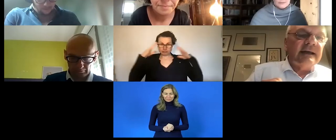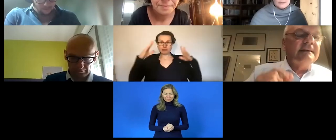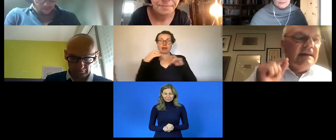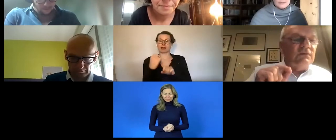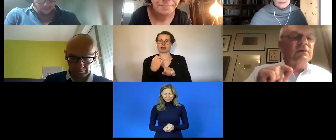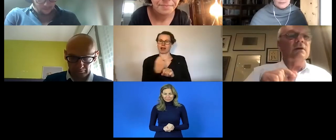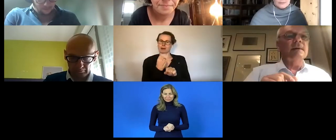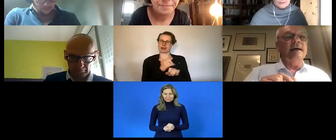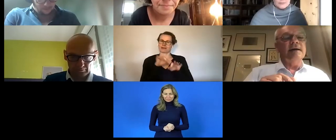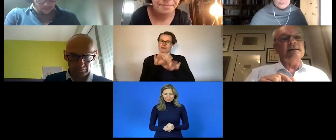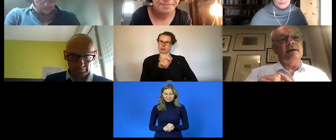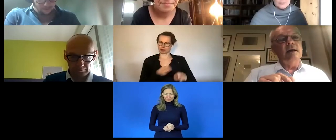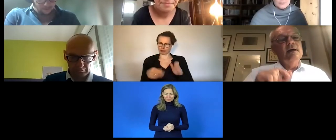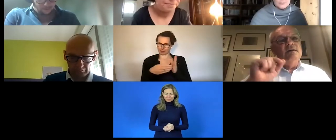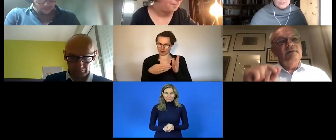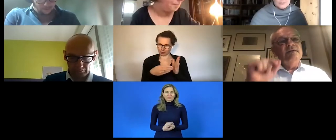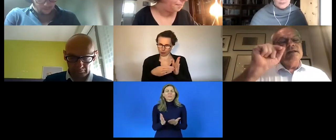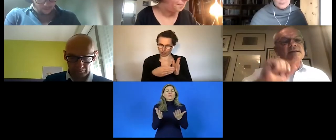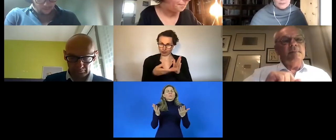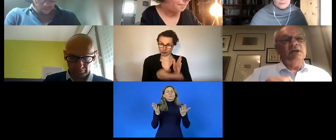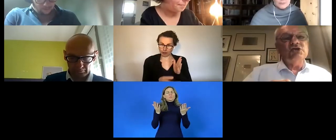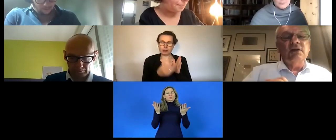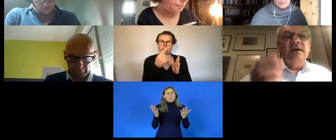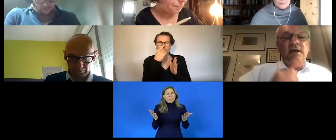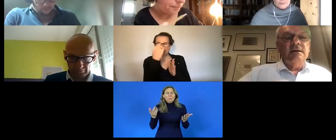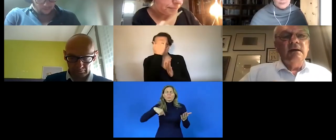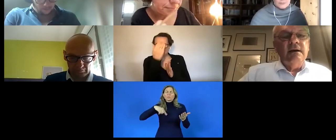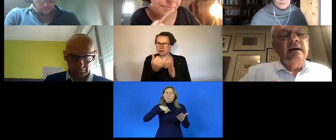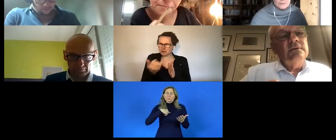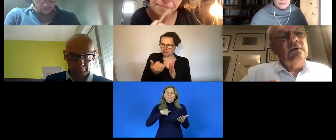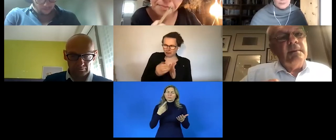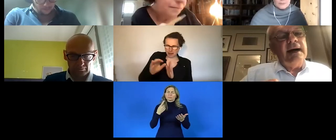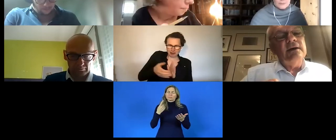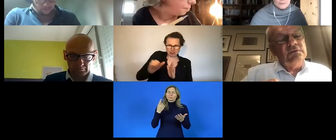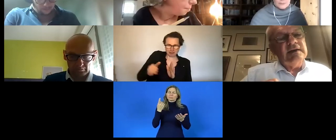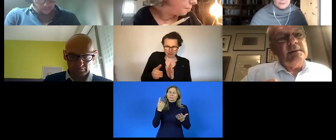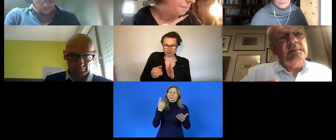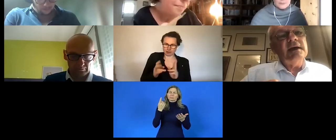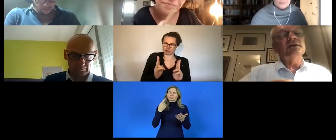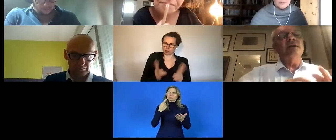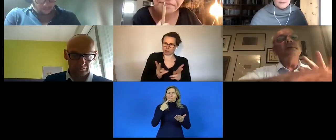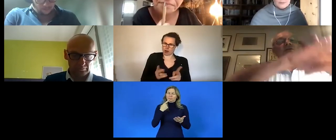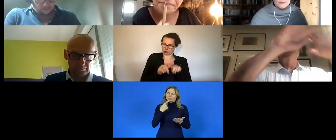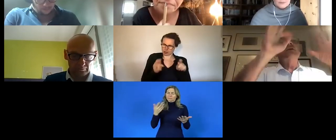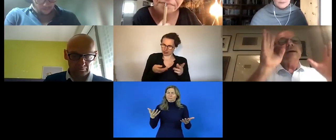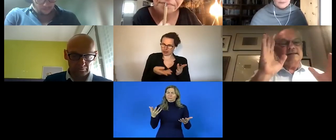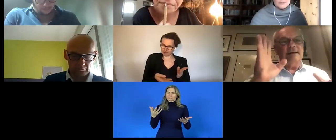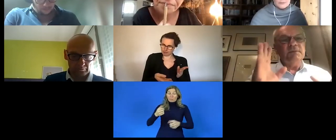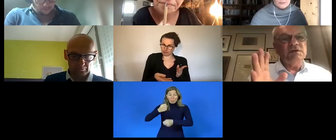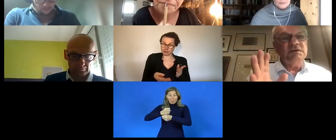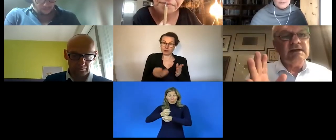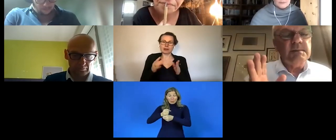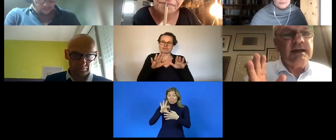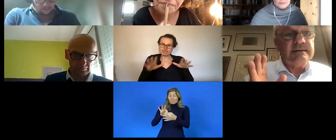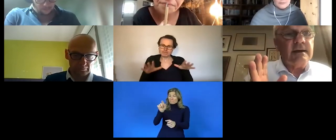if we talk about employment for persons with a disability i don't think we should